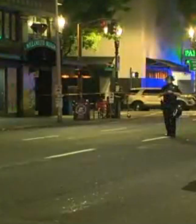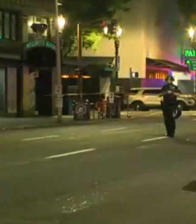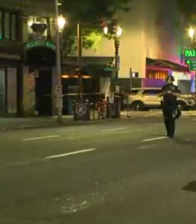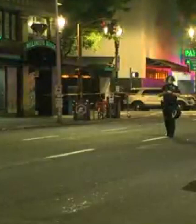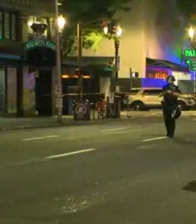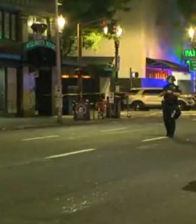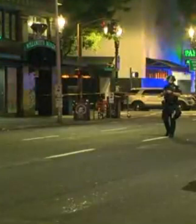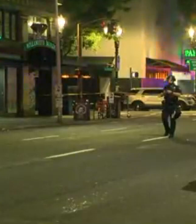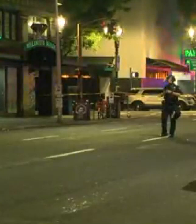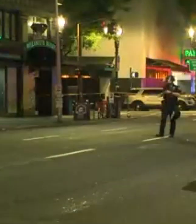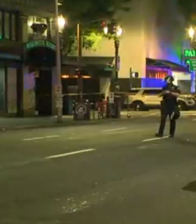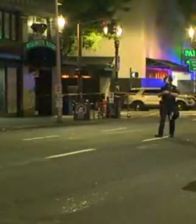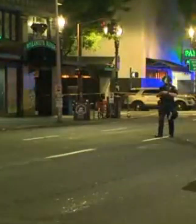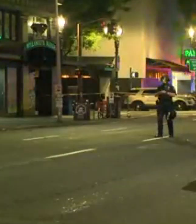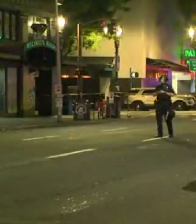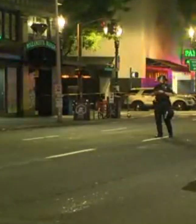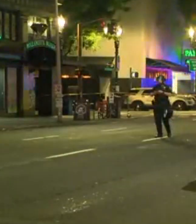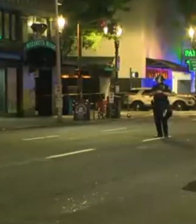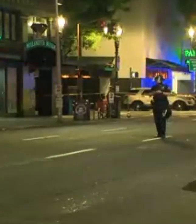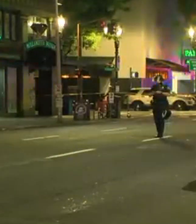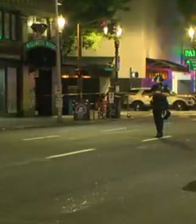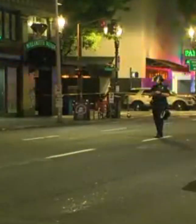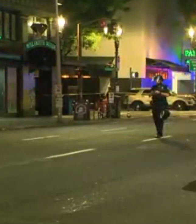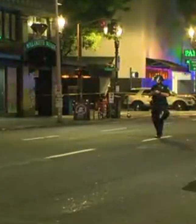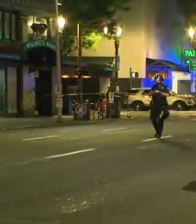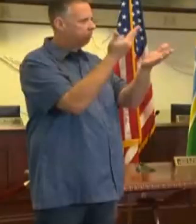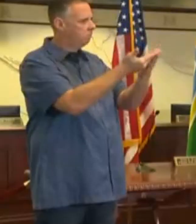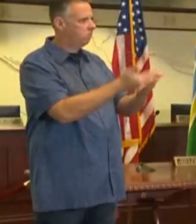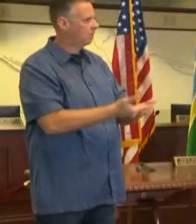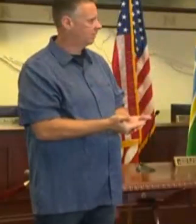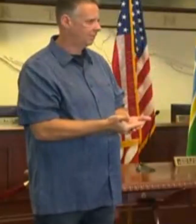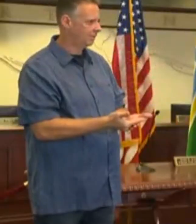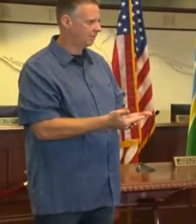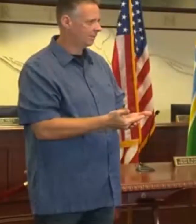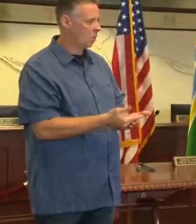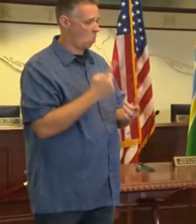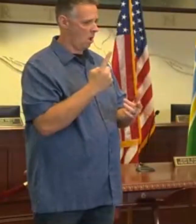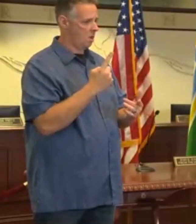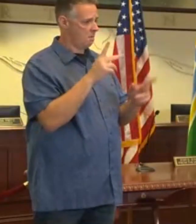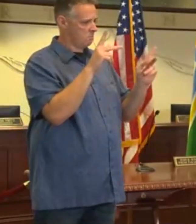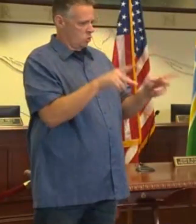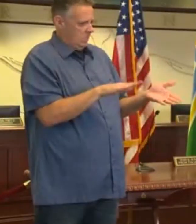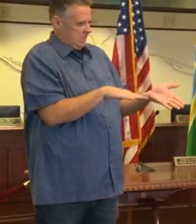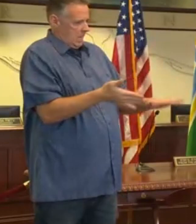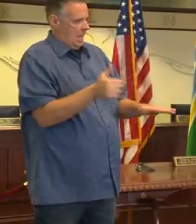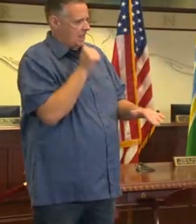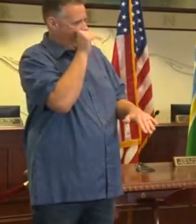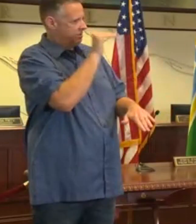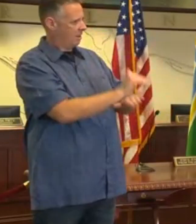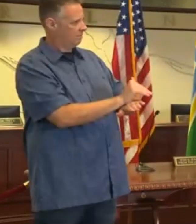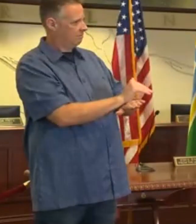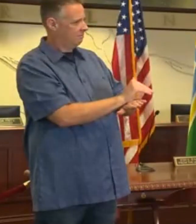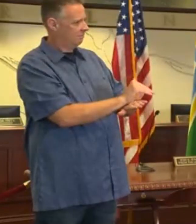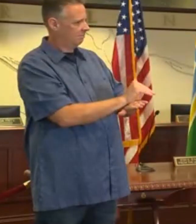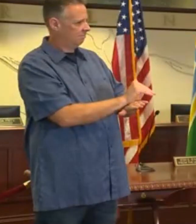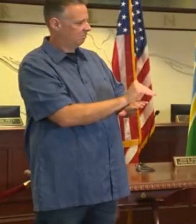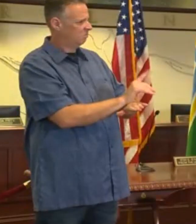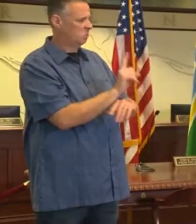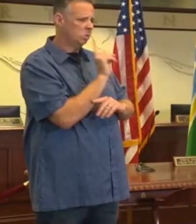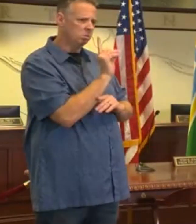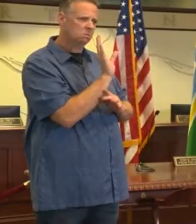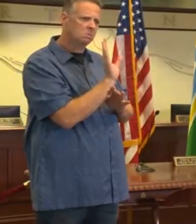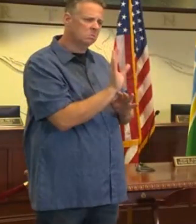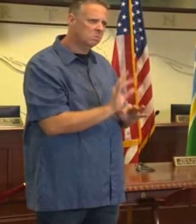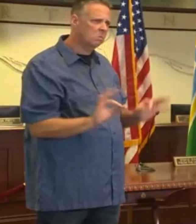and video to build the case, but so far, no arrests. A human being lost their life last night, and it's critical